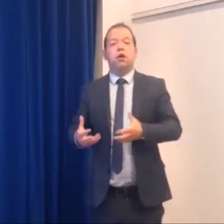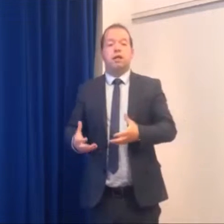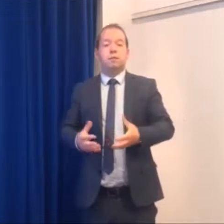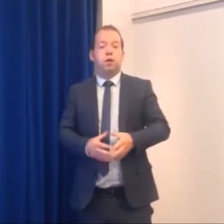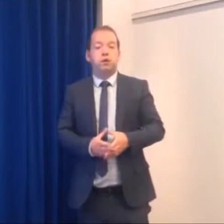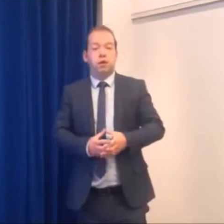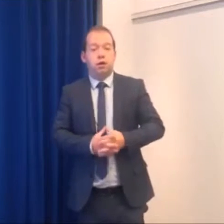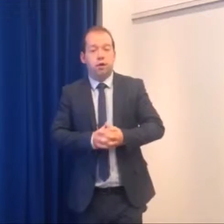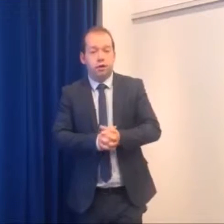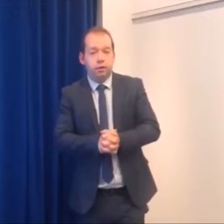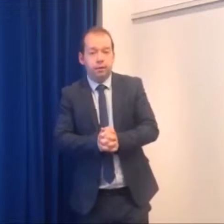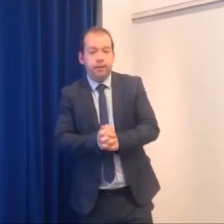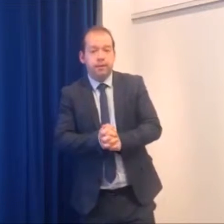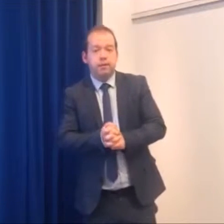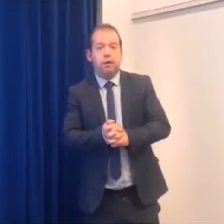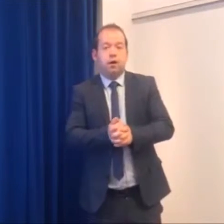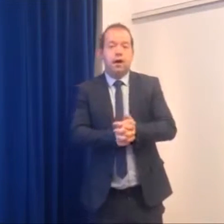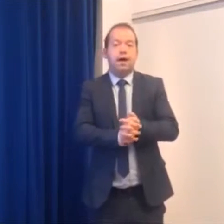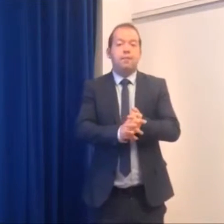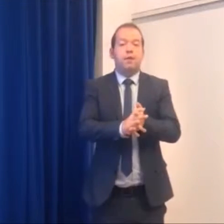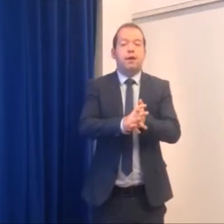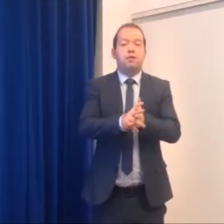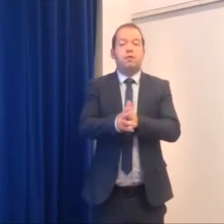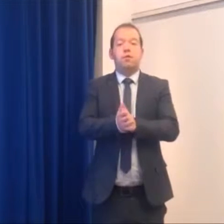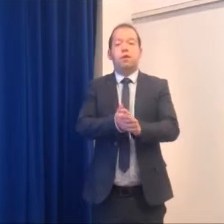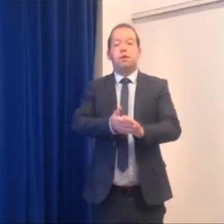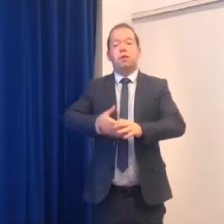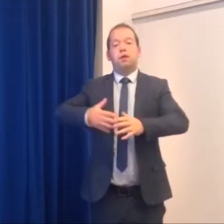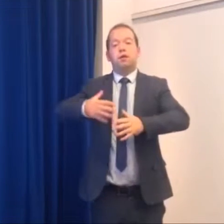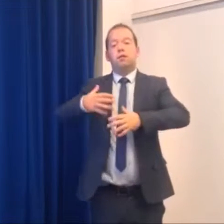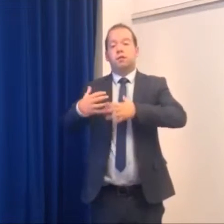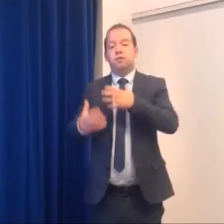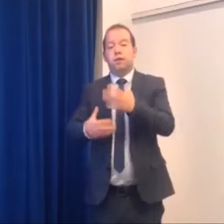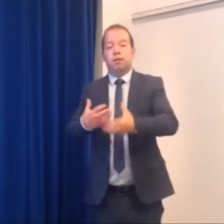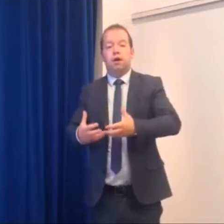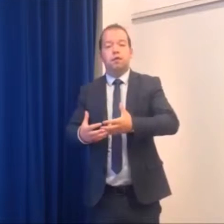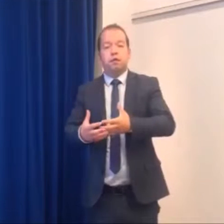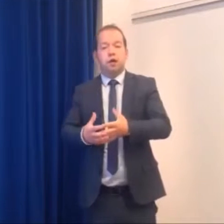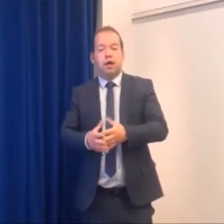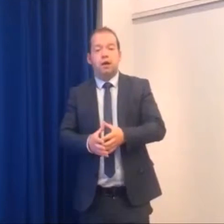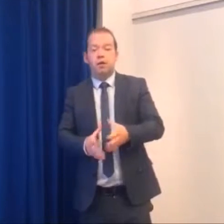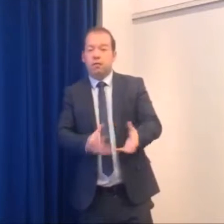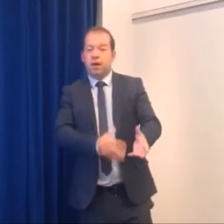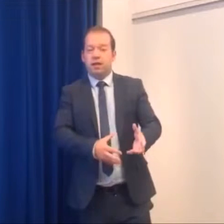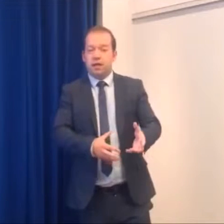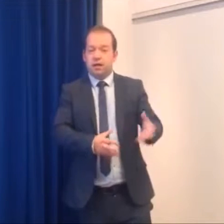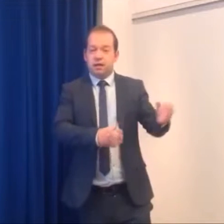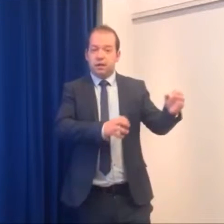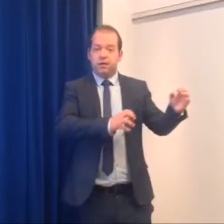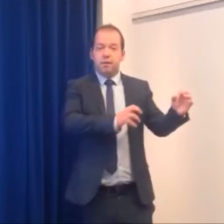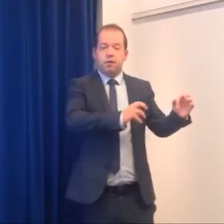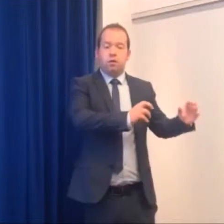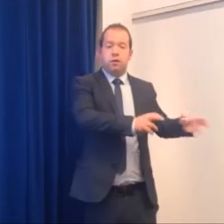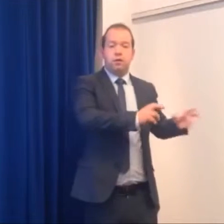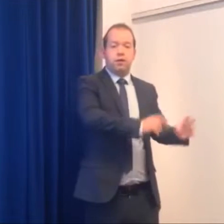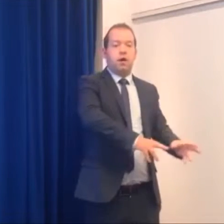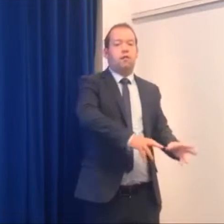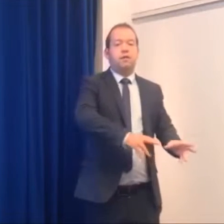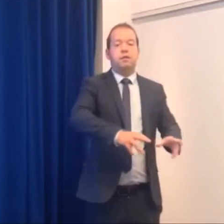go grasp of what's going on you know so and then obviously moving into obviously when they're under trial I'm going to break it down into you know what to do in the office